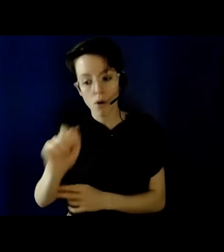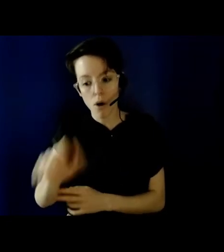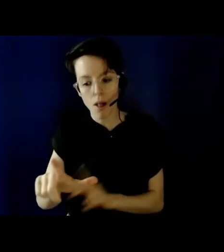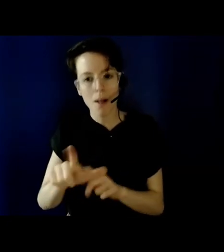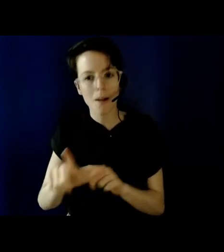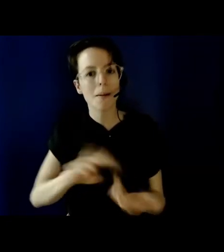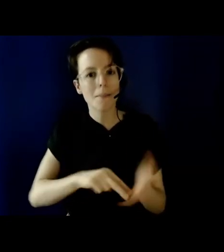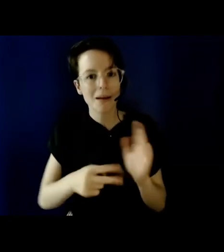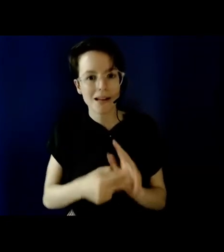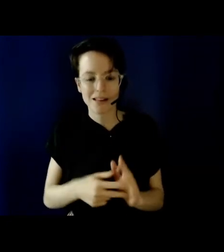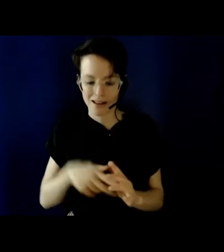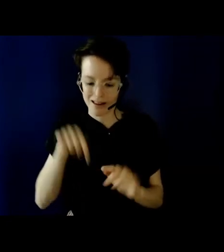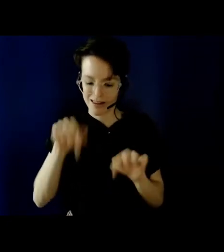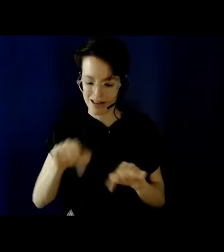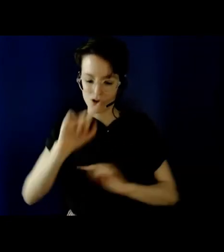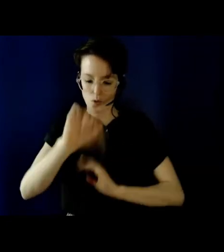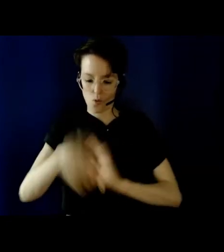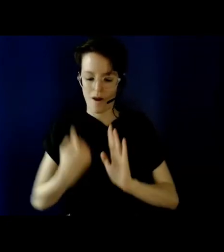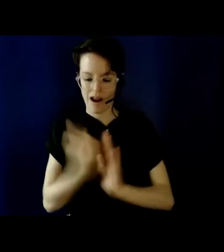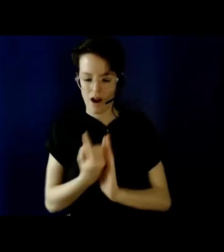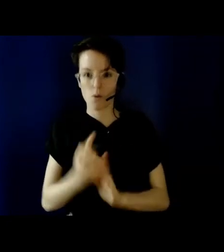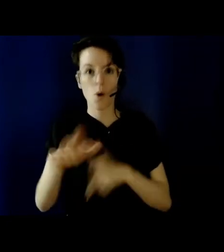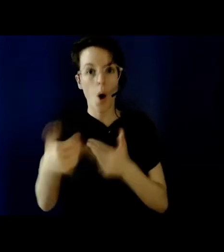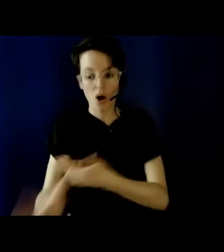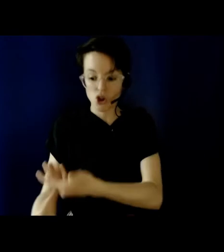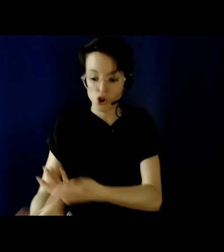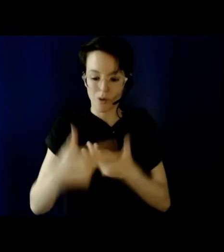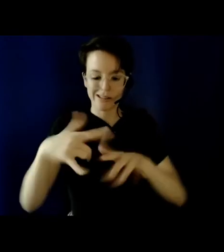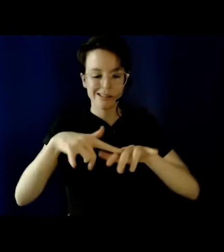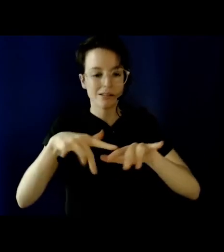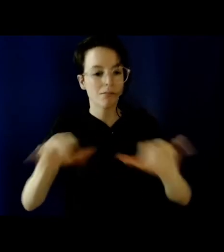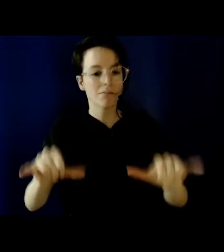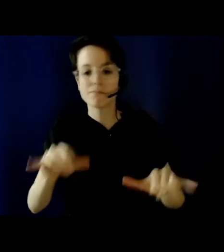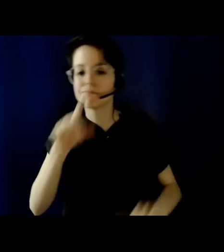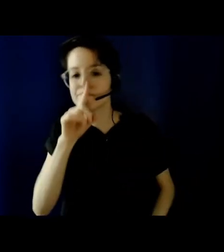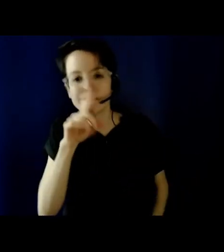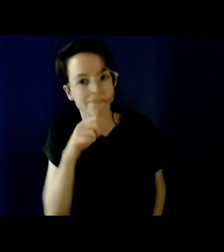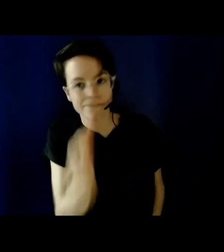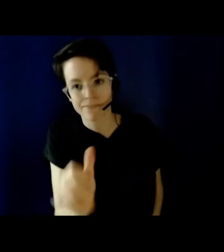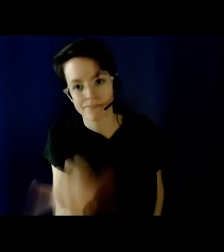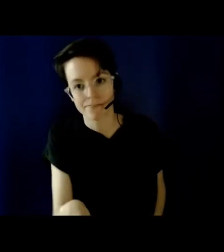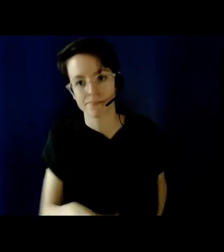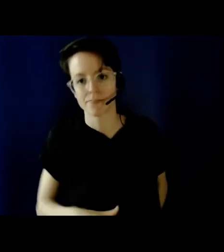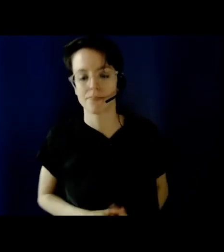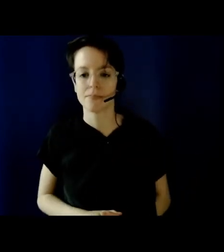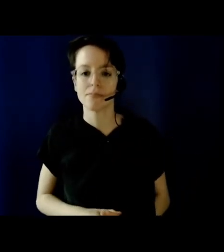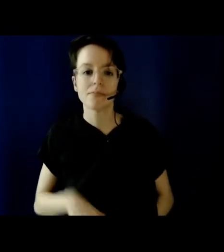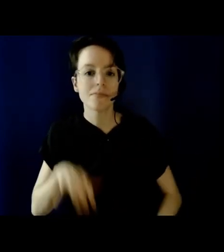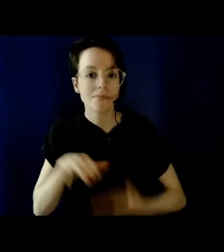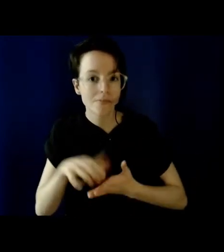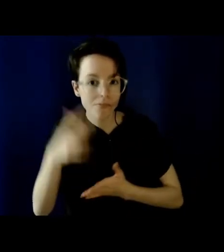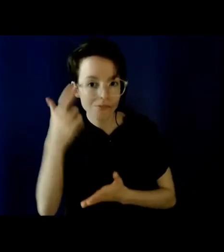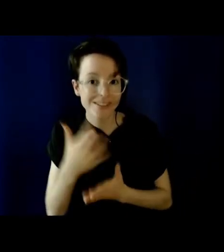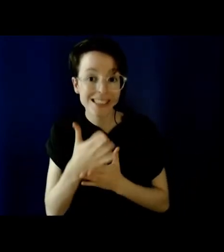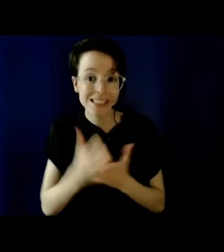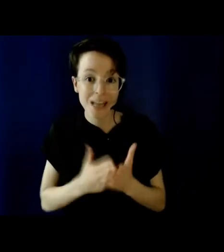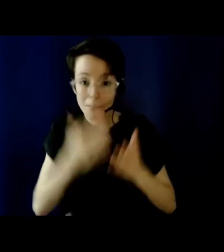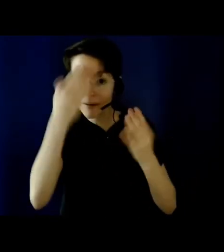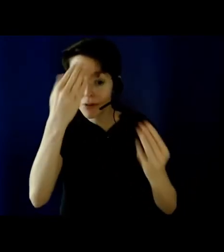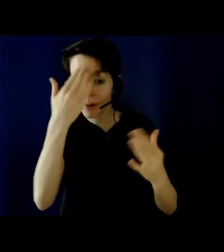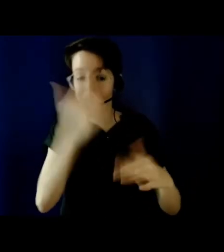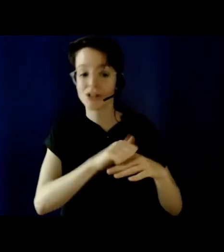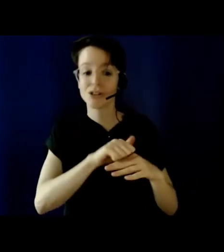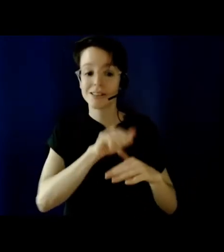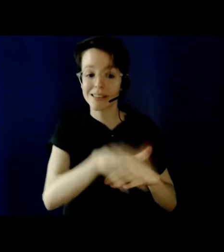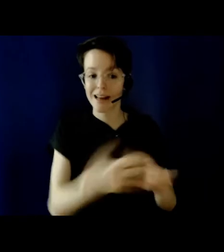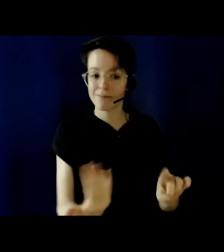one-hour timeframe of this workshop in an immediate and spontaneous way. This is why part of the material was sent out beforehand. So